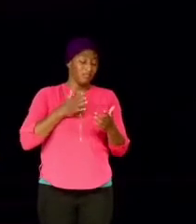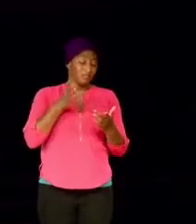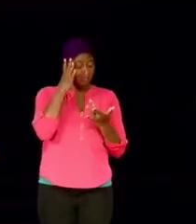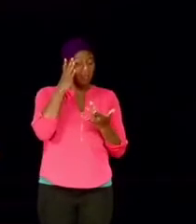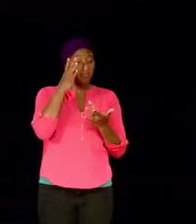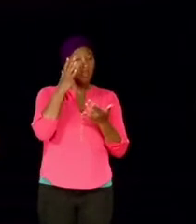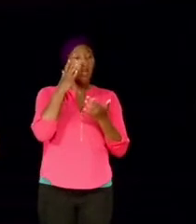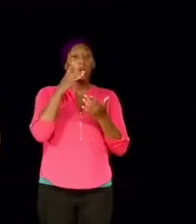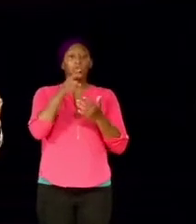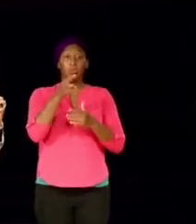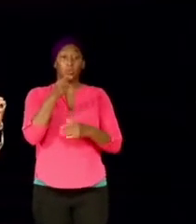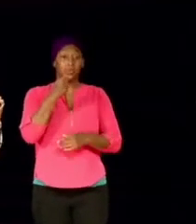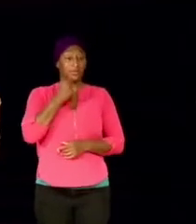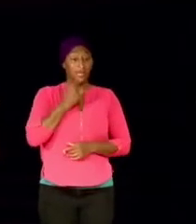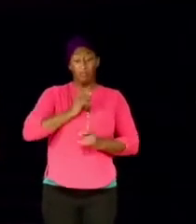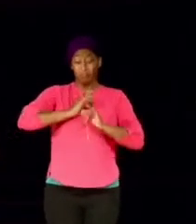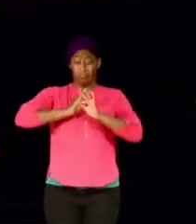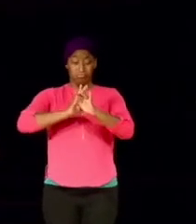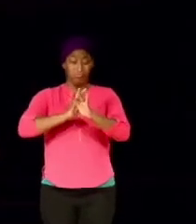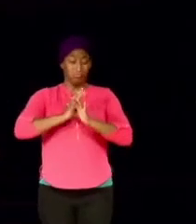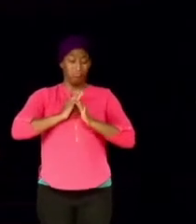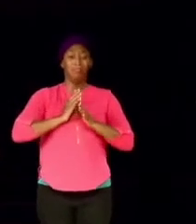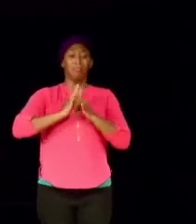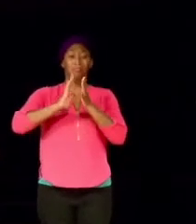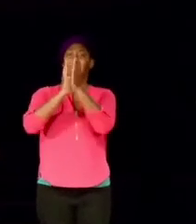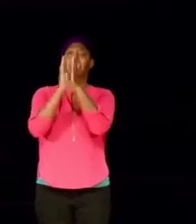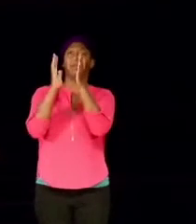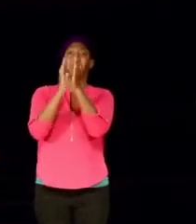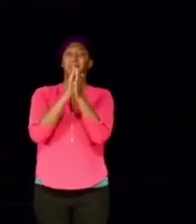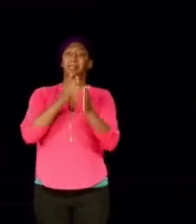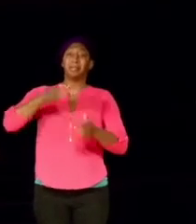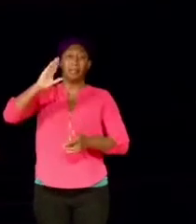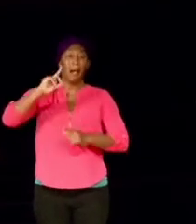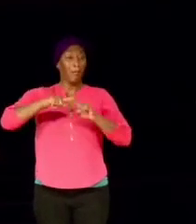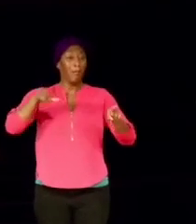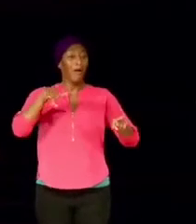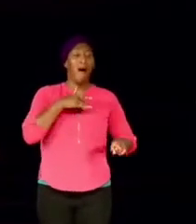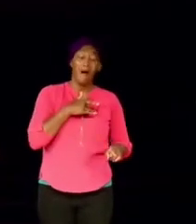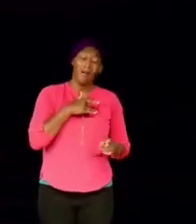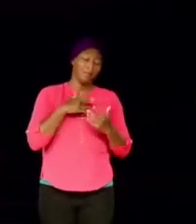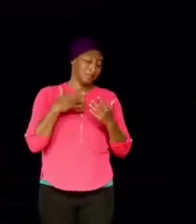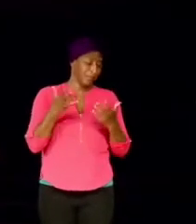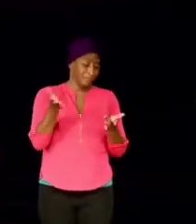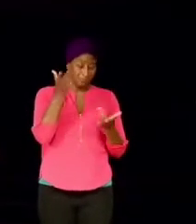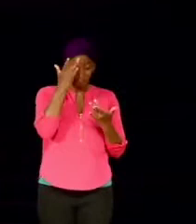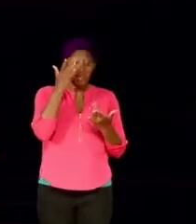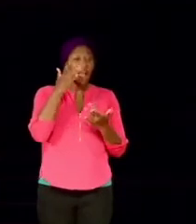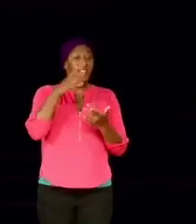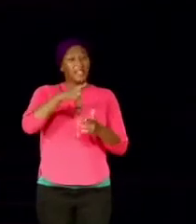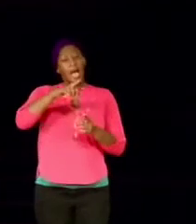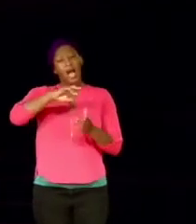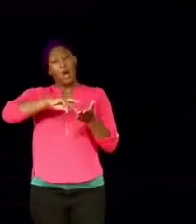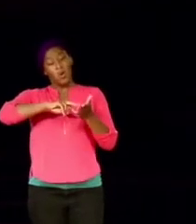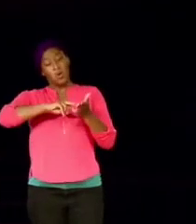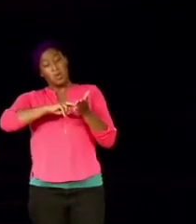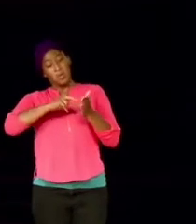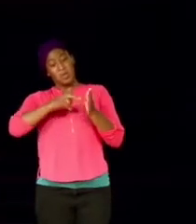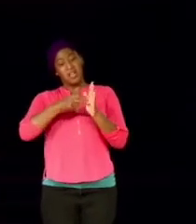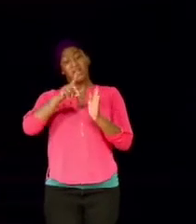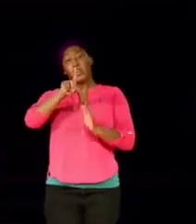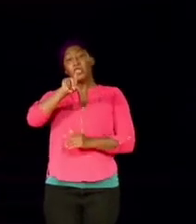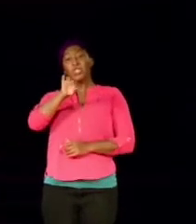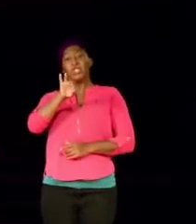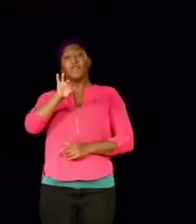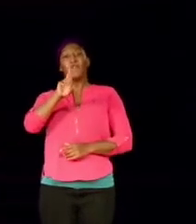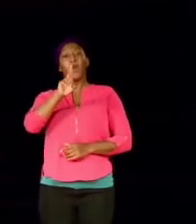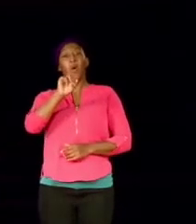you're talking in tongues, you're praising God, but your heart is sick. That word there, deferred, it deals with you've been